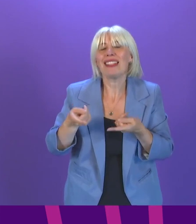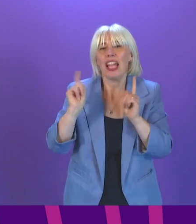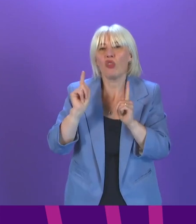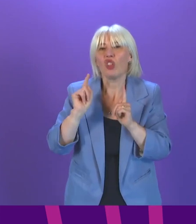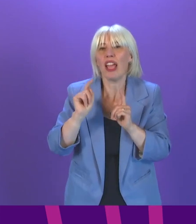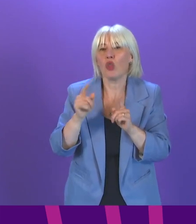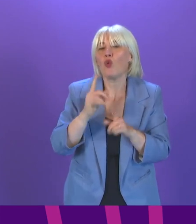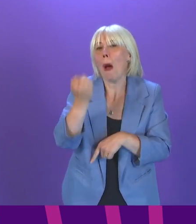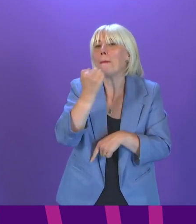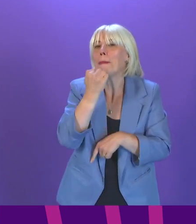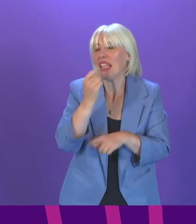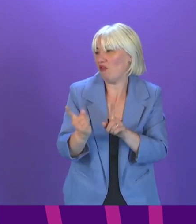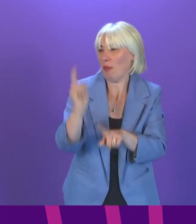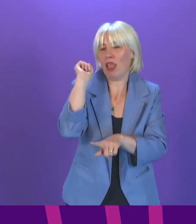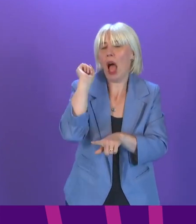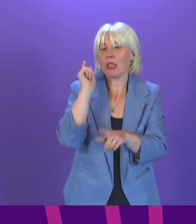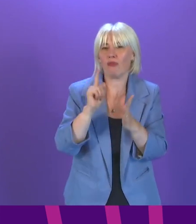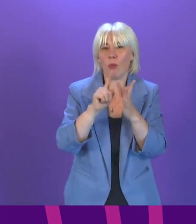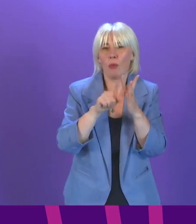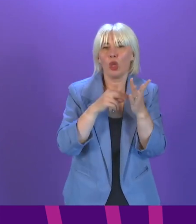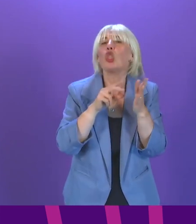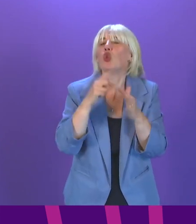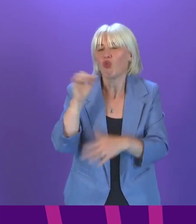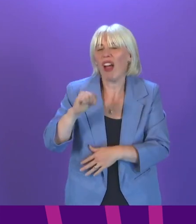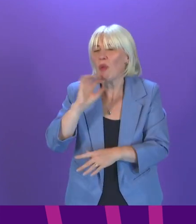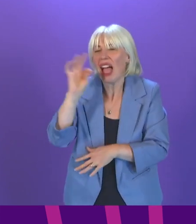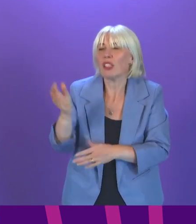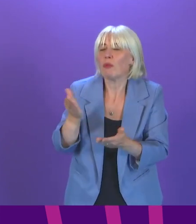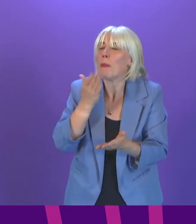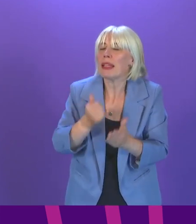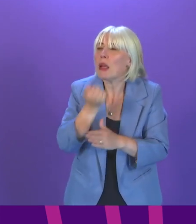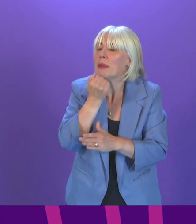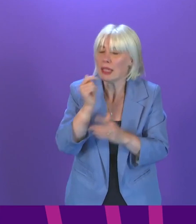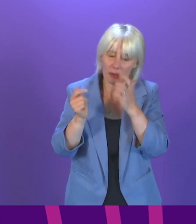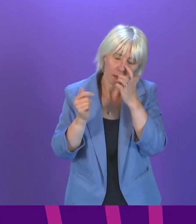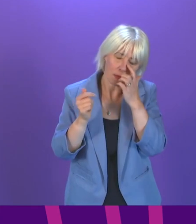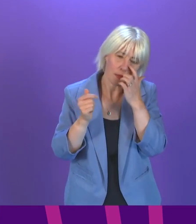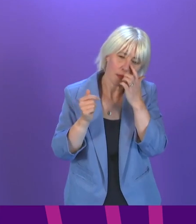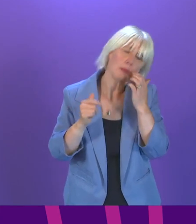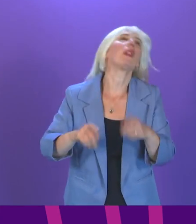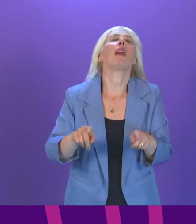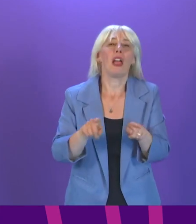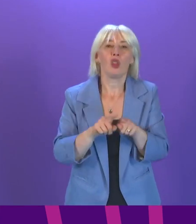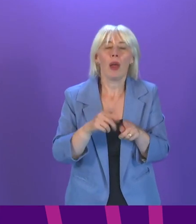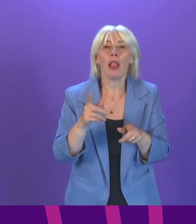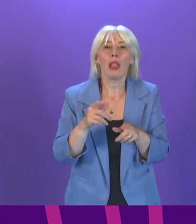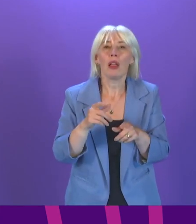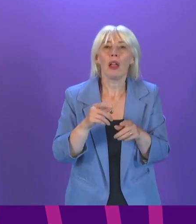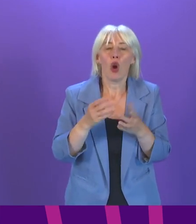correspondence in, I think the member said, June. More generally on resourcing, we have set out our commitment to NHS